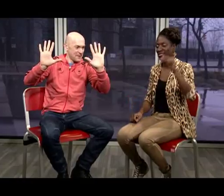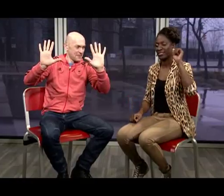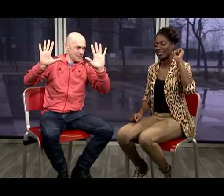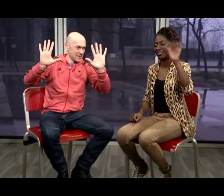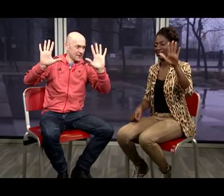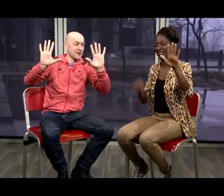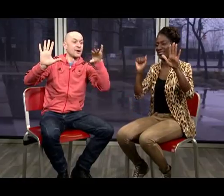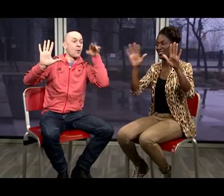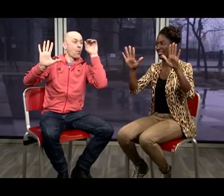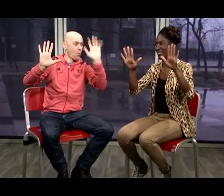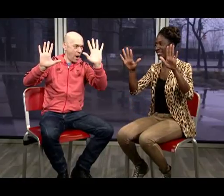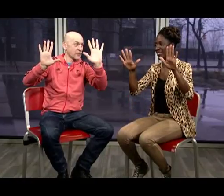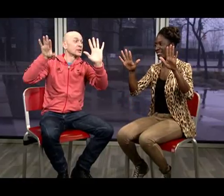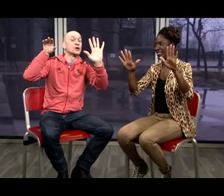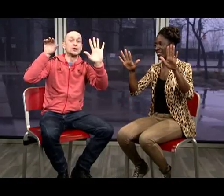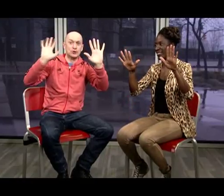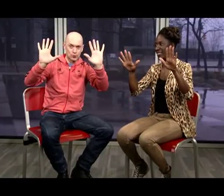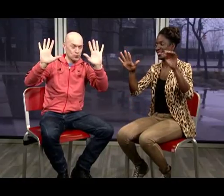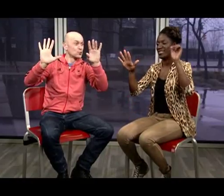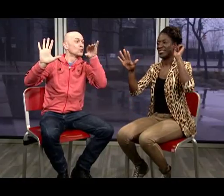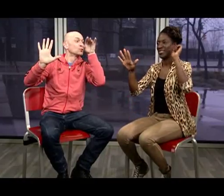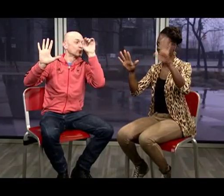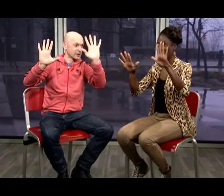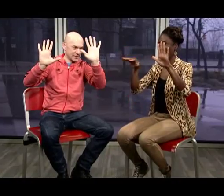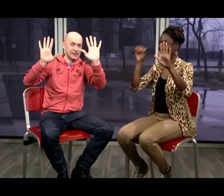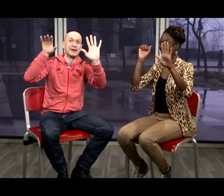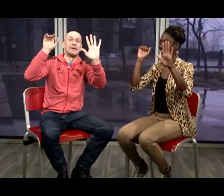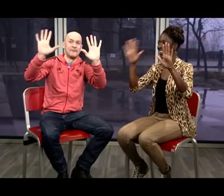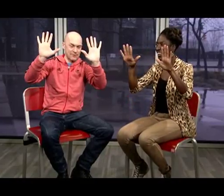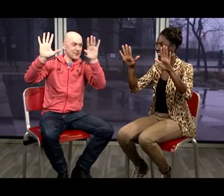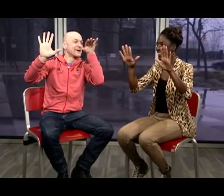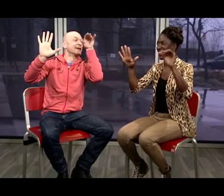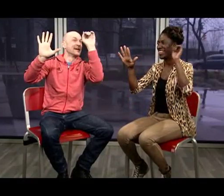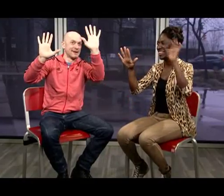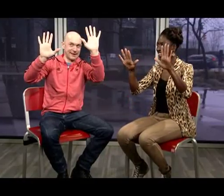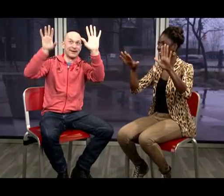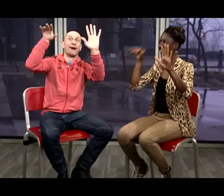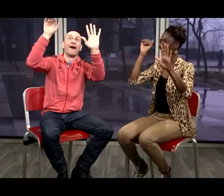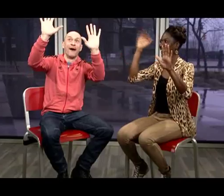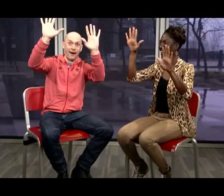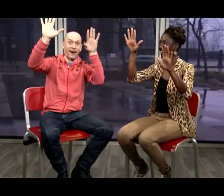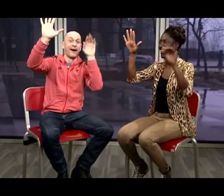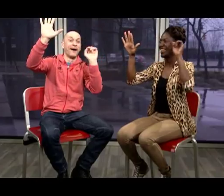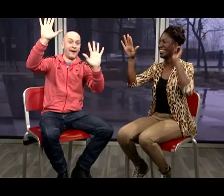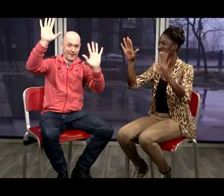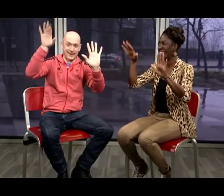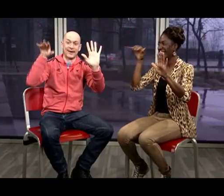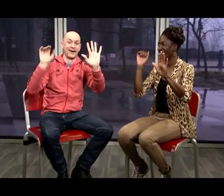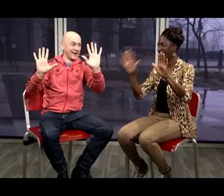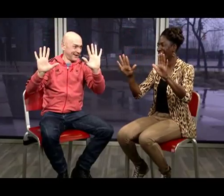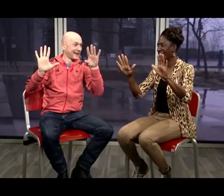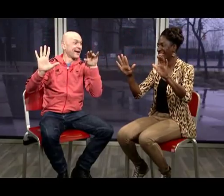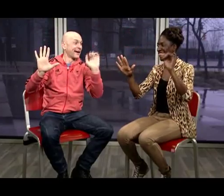Okay, so put up your two hands And then do it again One, two One, two And move them up Move them down